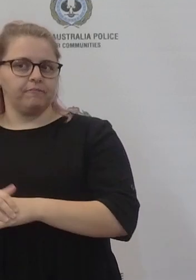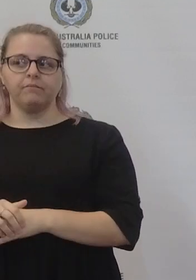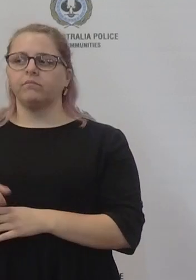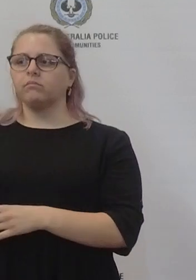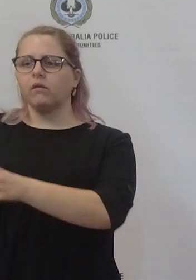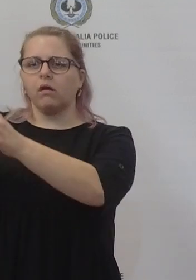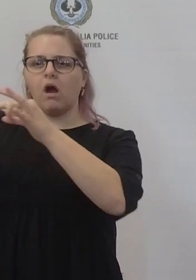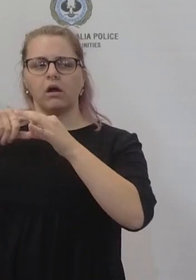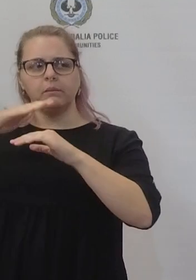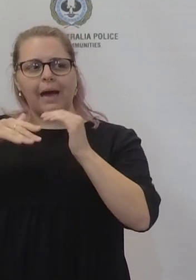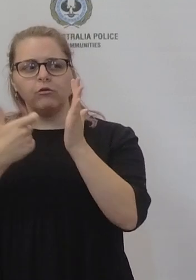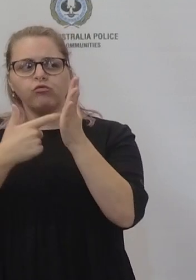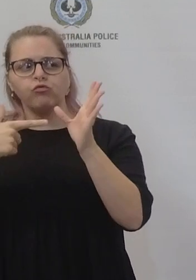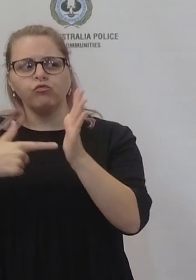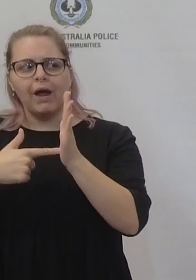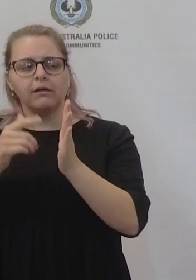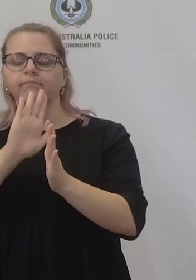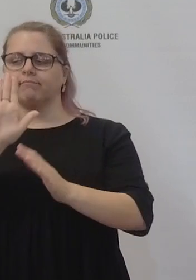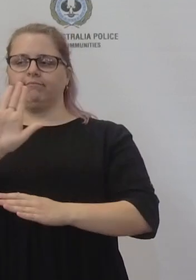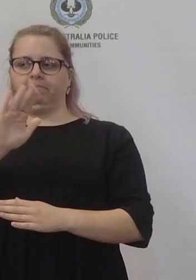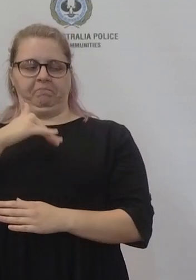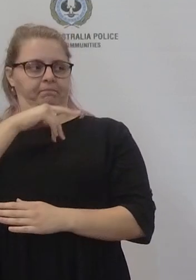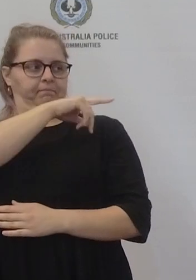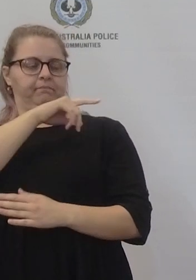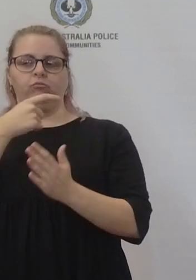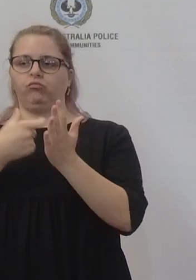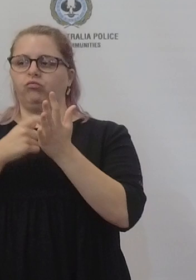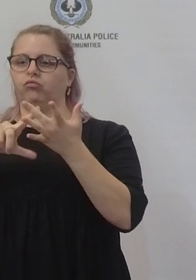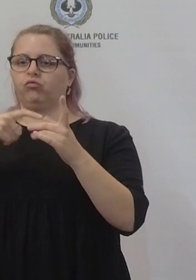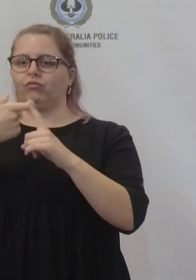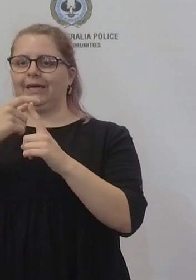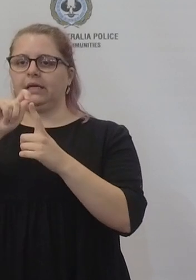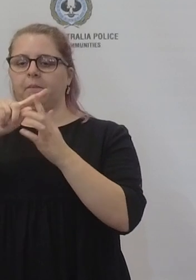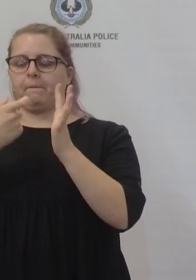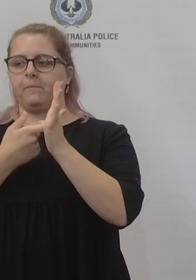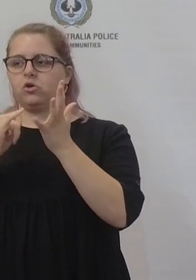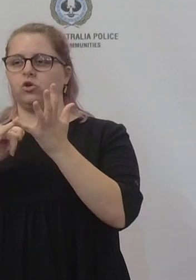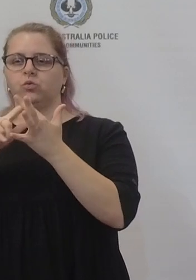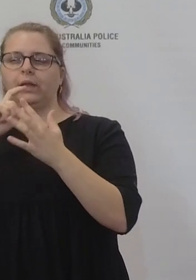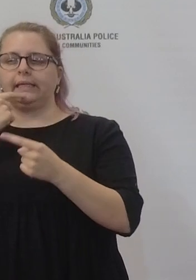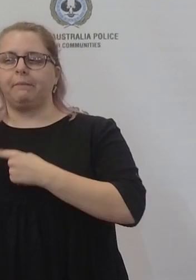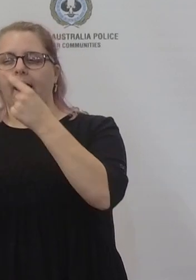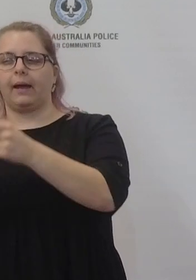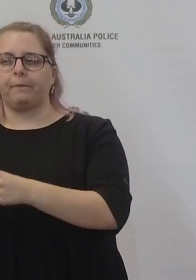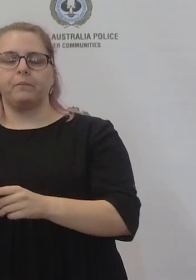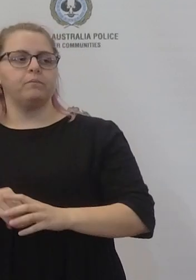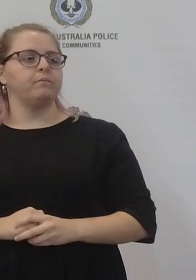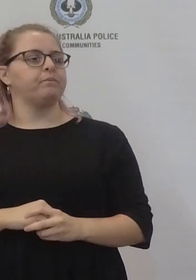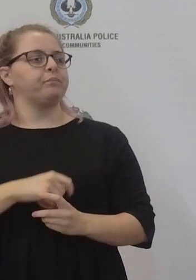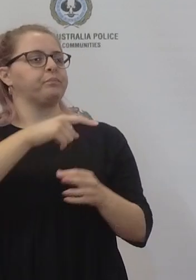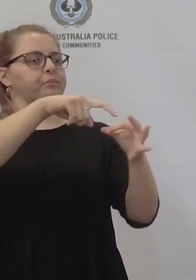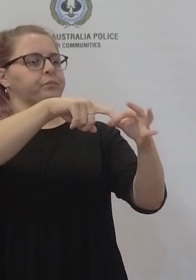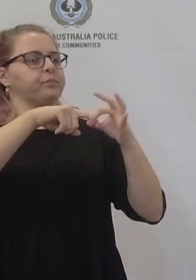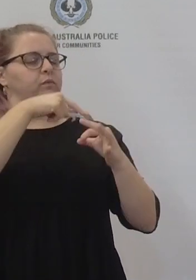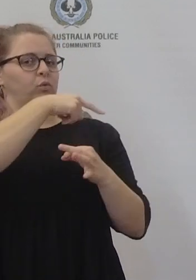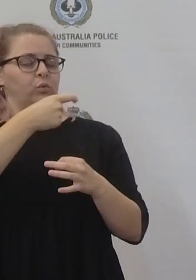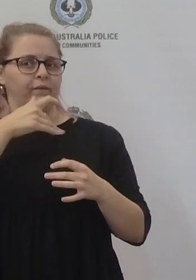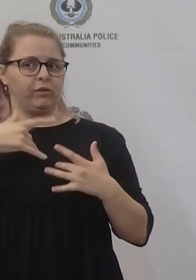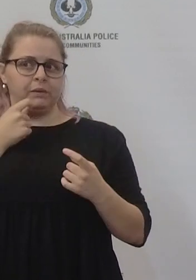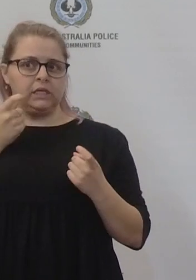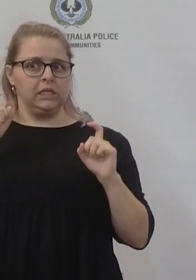I'll let Rick explain exactly what steps are being put in place as of midnight. Are you concerned about the numbers at the moment Commissioner,